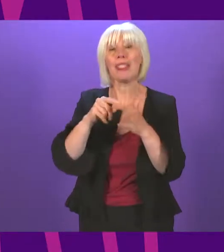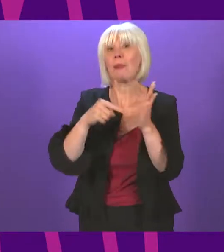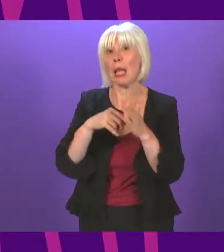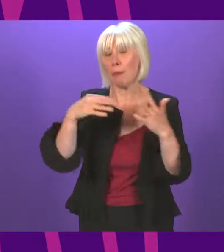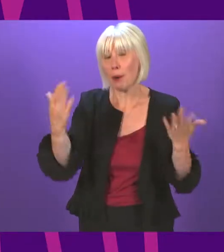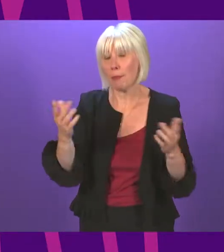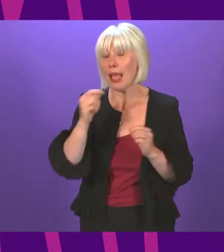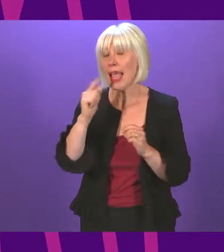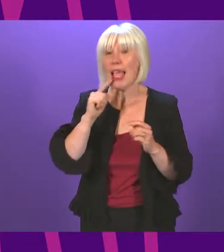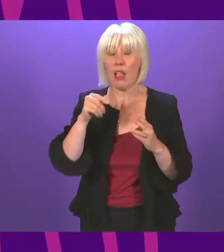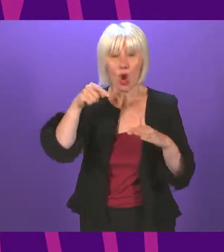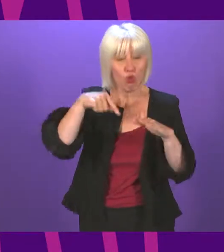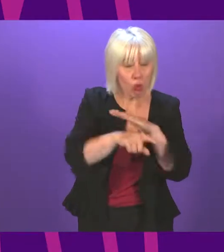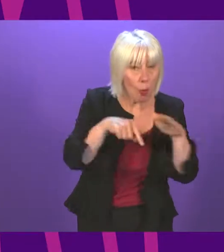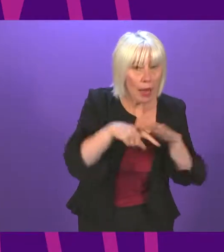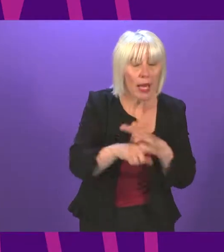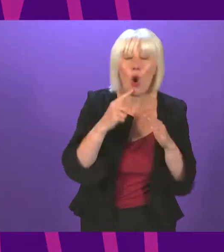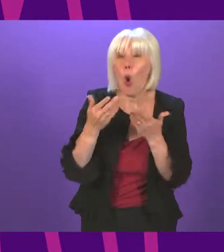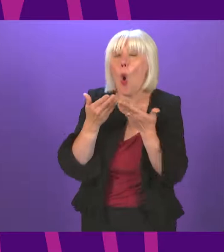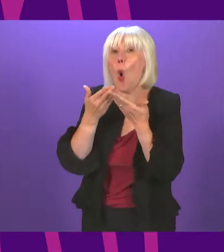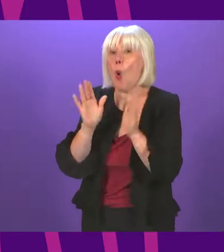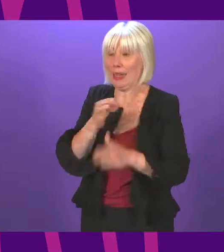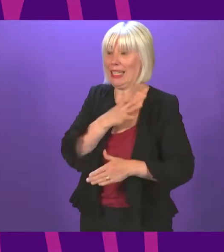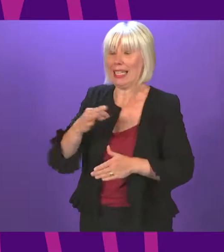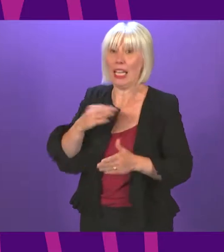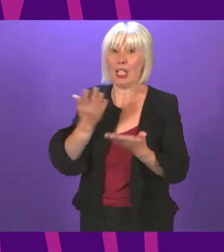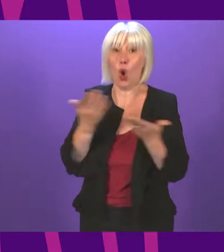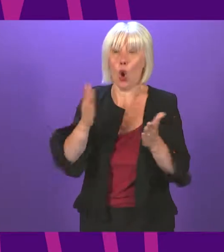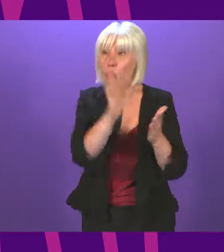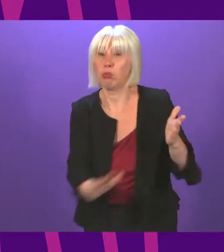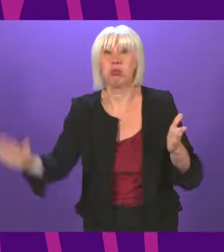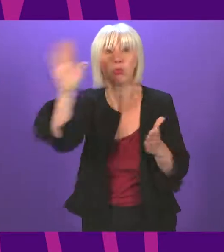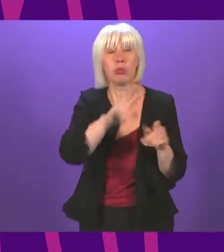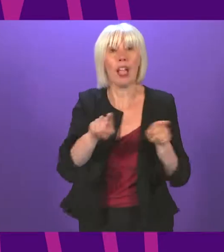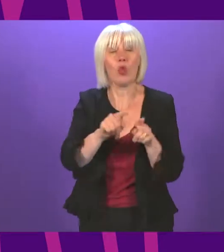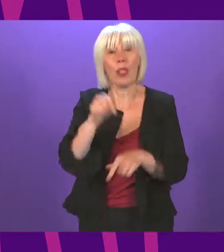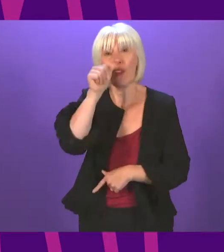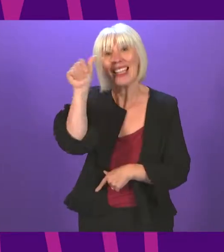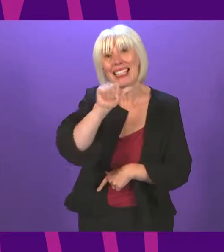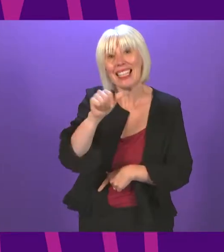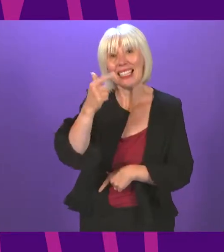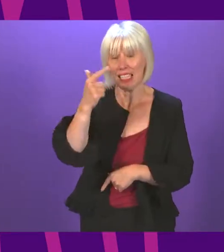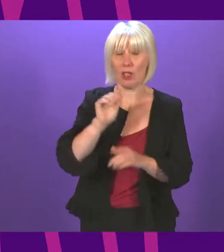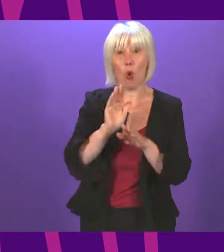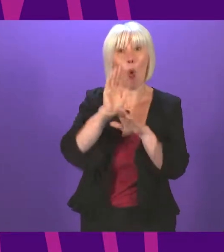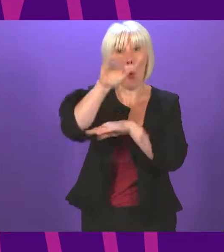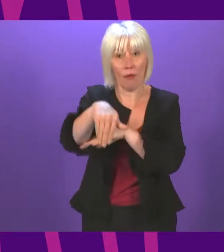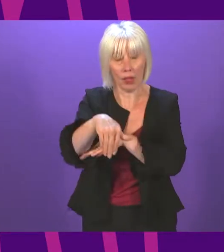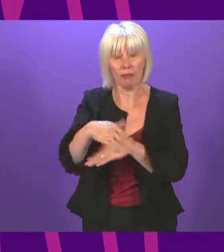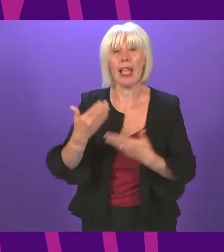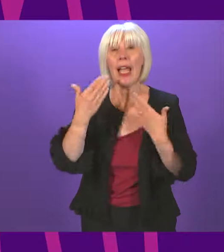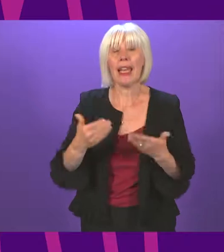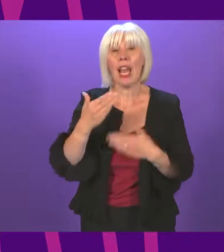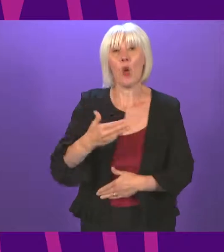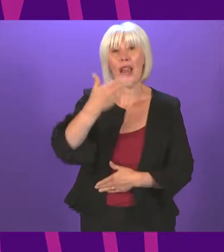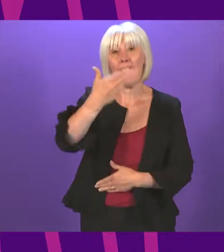or open access clinics are now offered in all mainland health boards for those aged 16 and over. In total, 91%